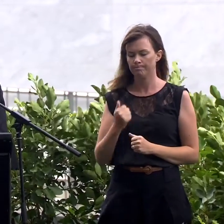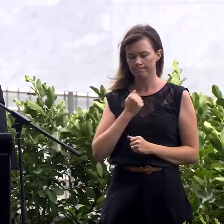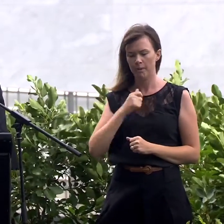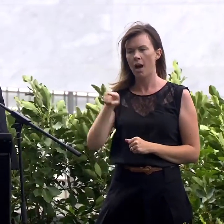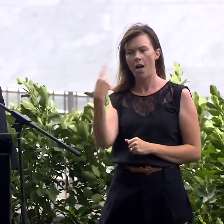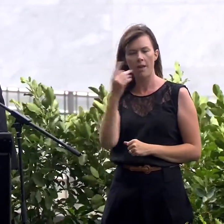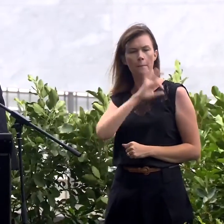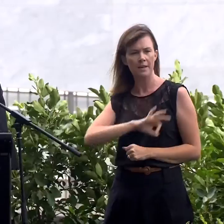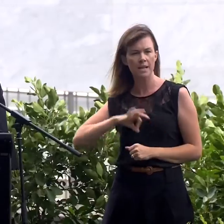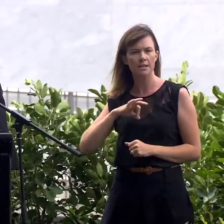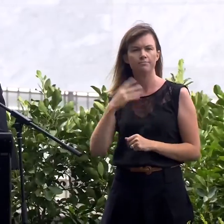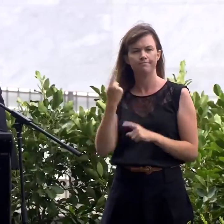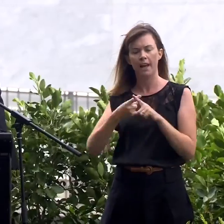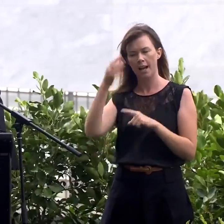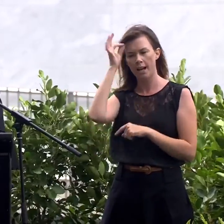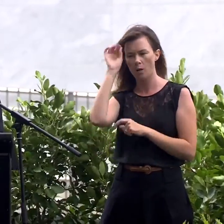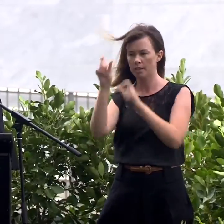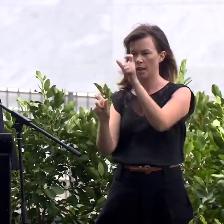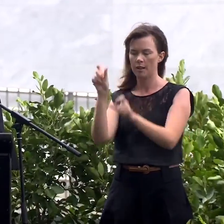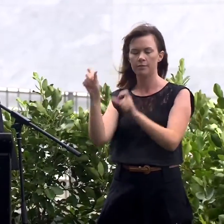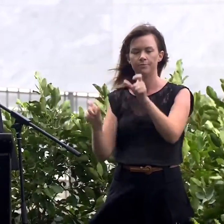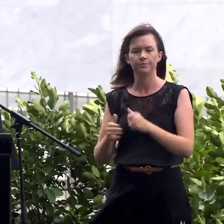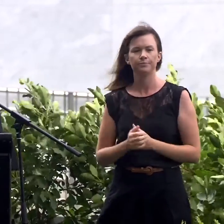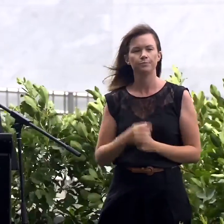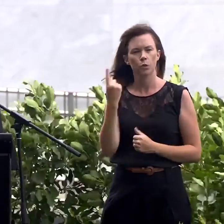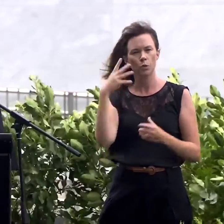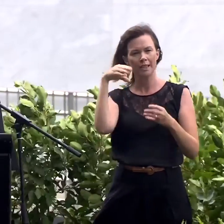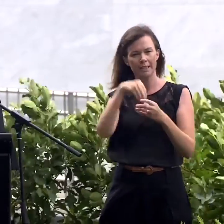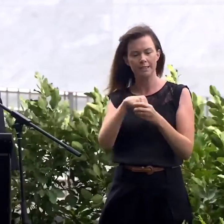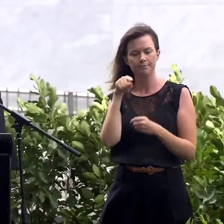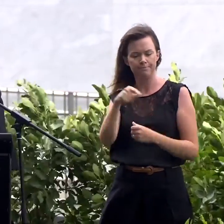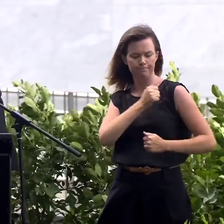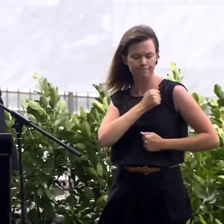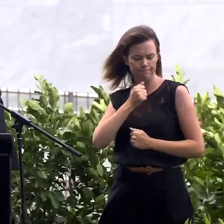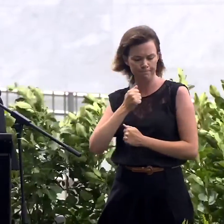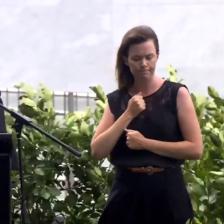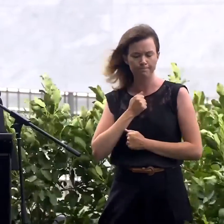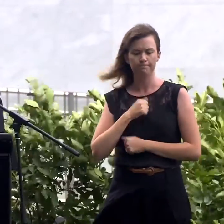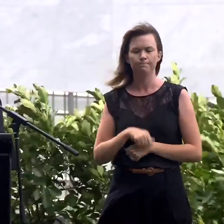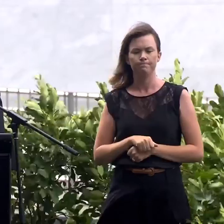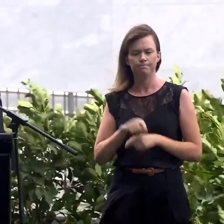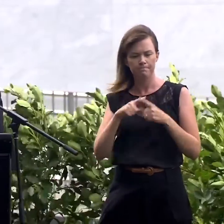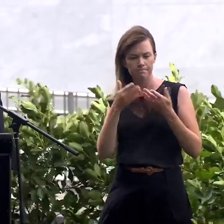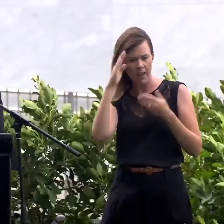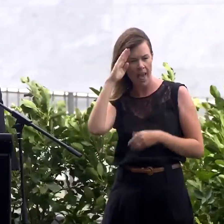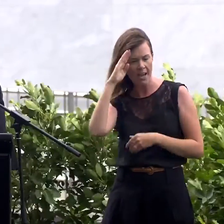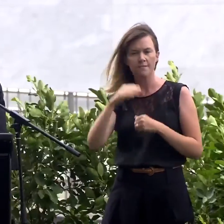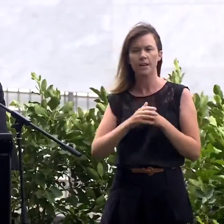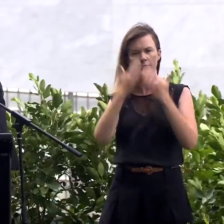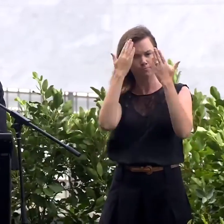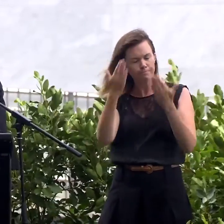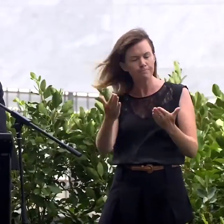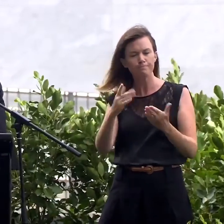and Councillors, Members of the Diplomatic Corps, distinguished guests, but most of all,